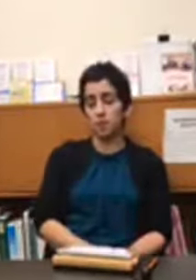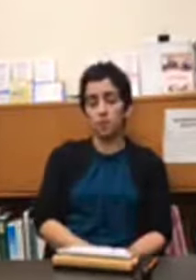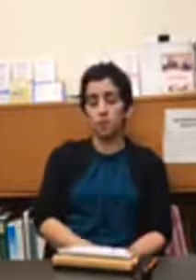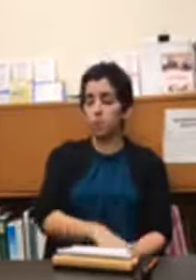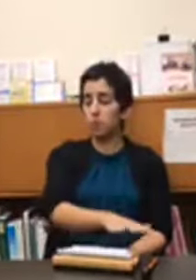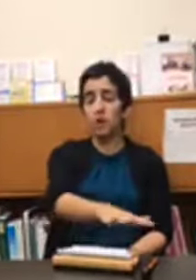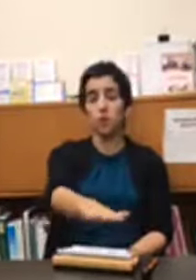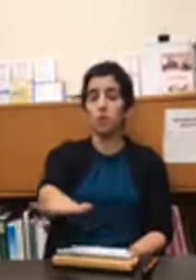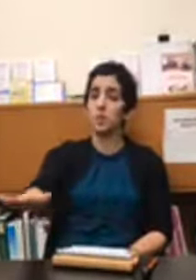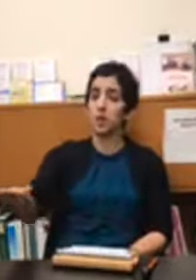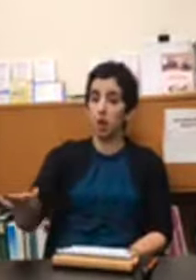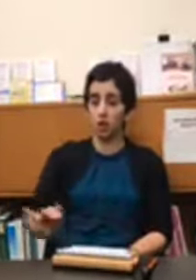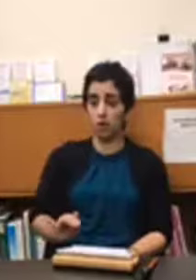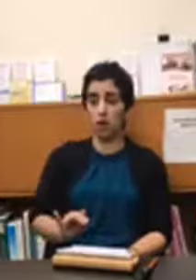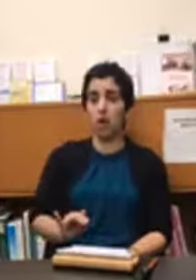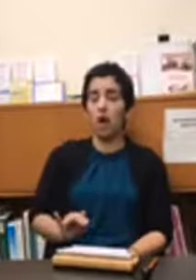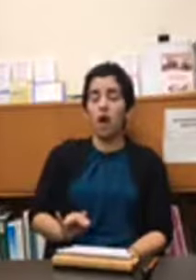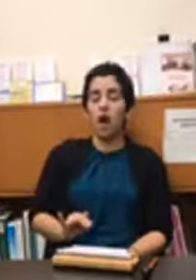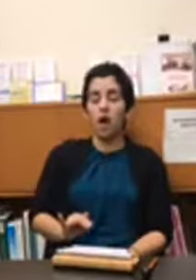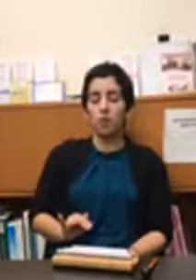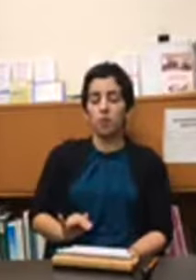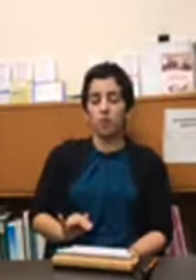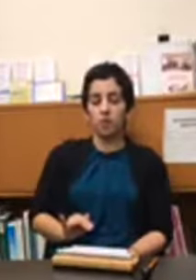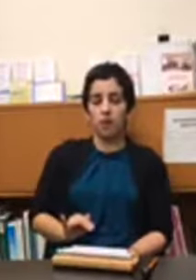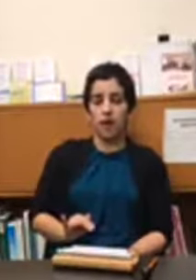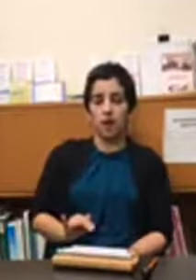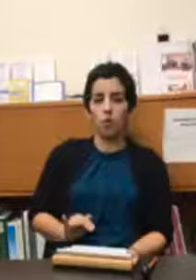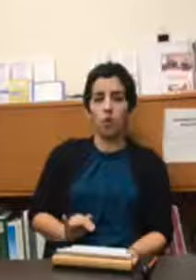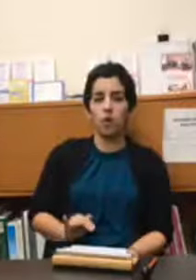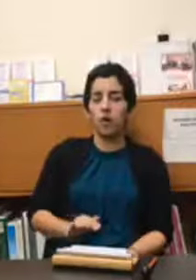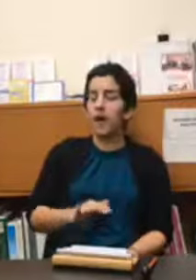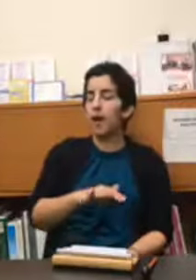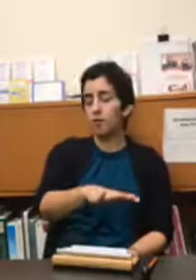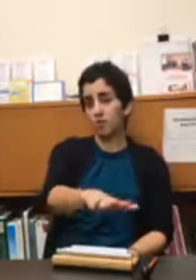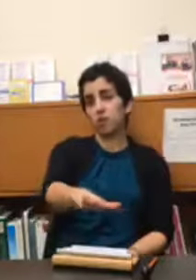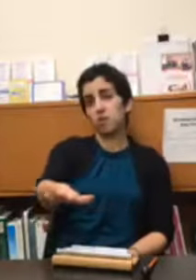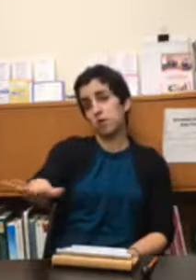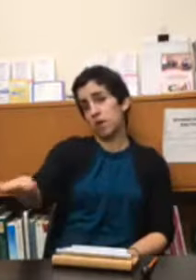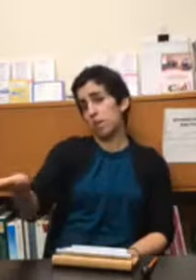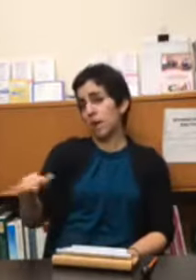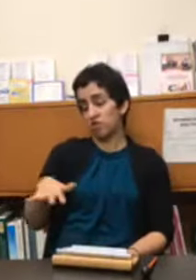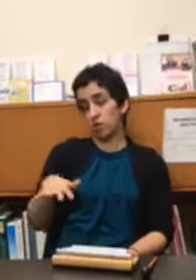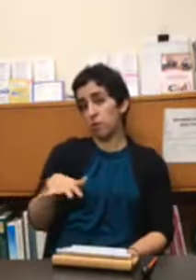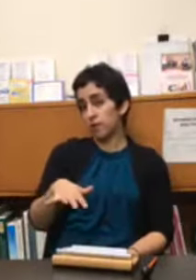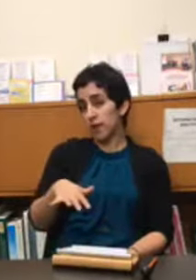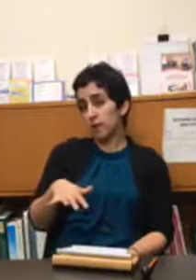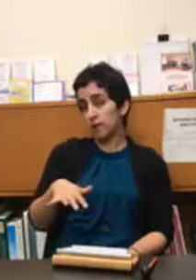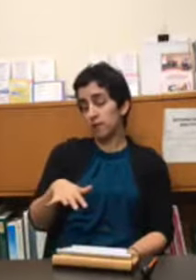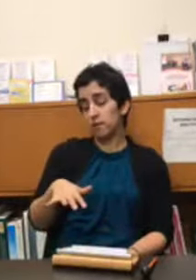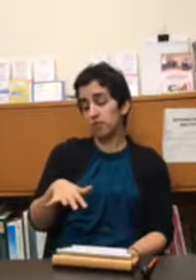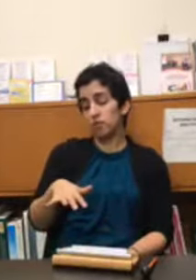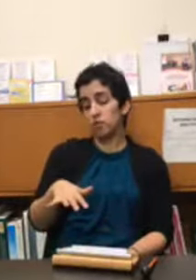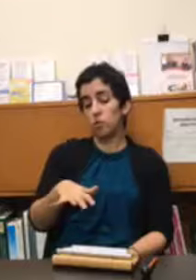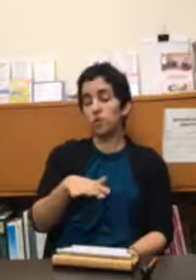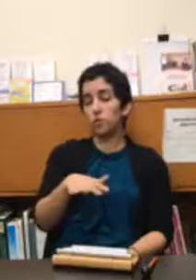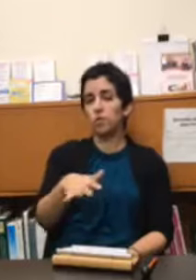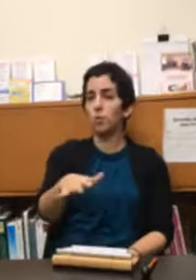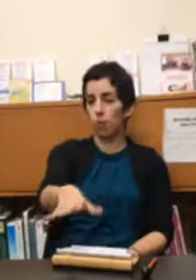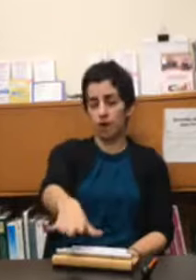play for a little bit longer i would allow however the the patient presents to influence what i